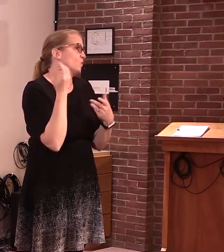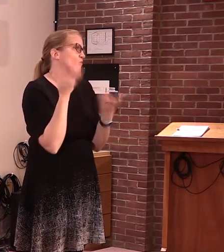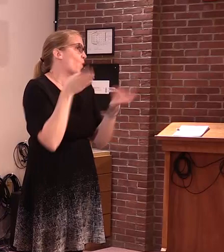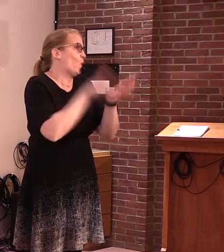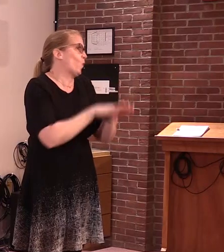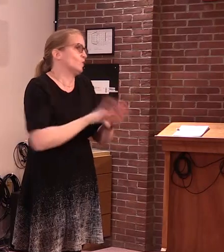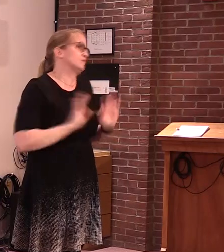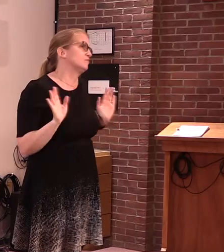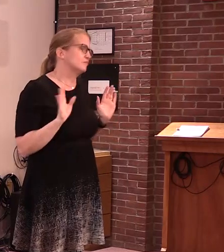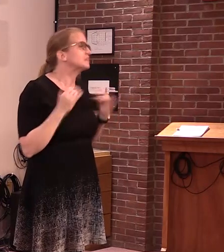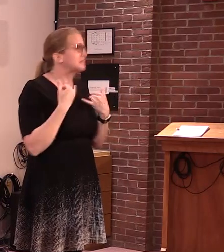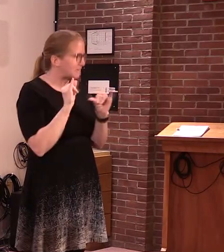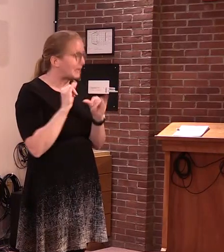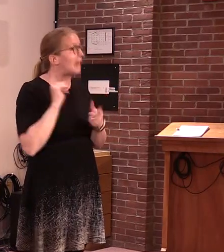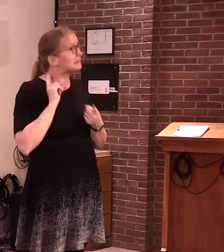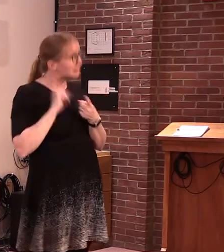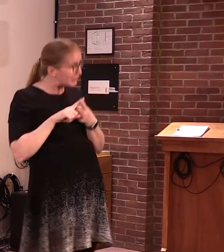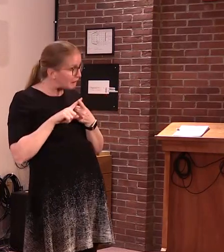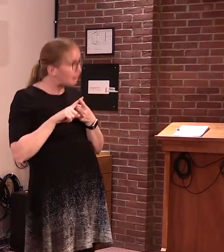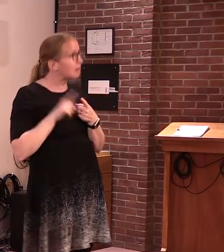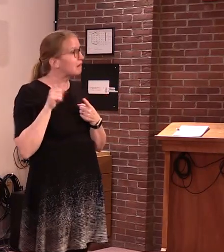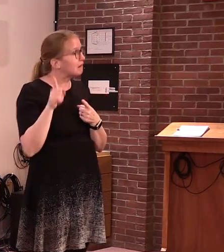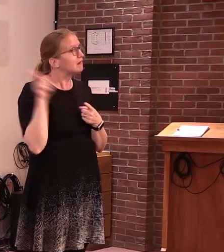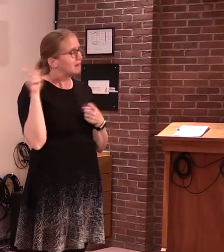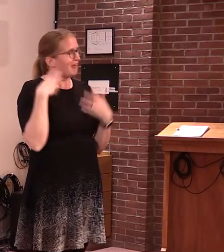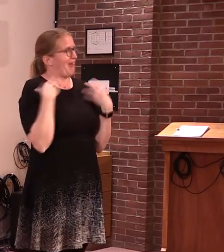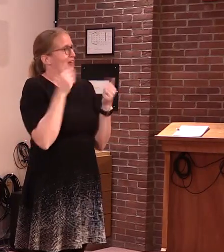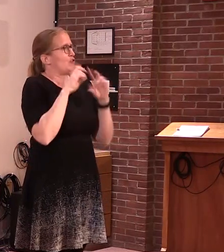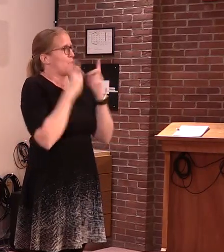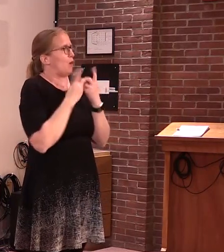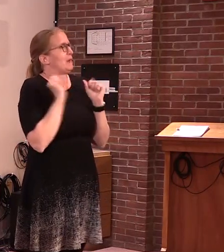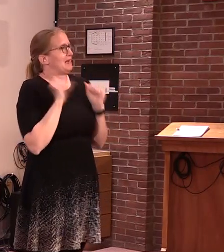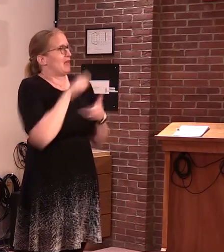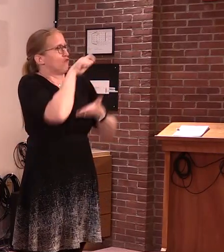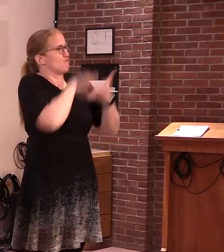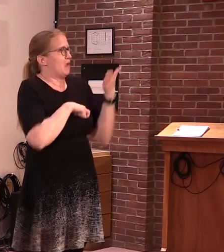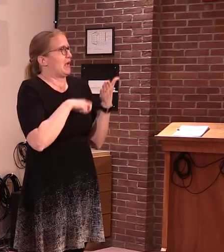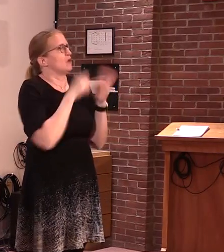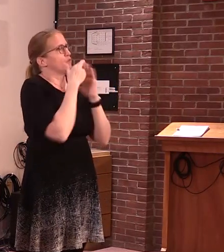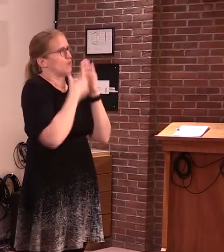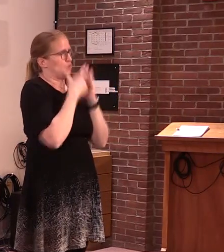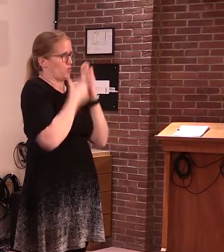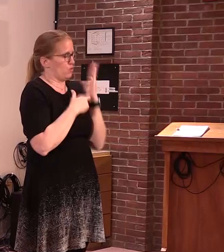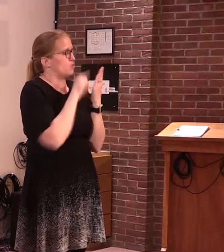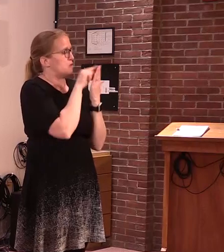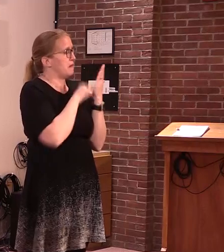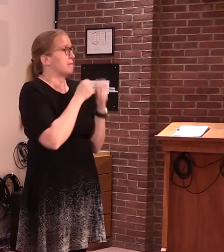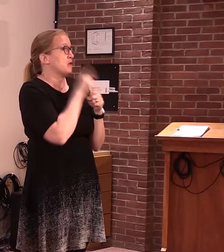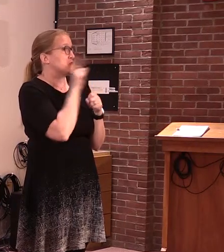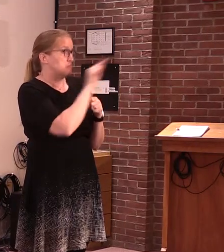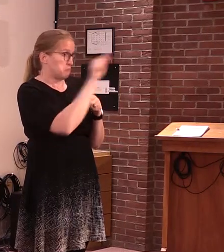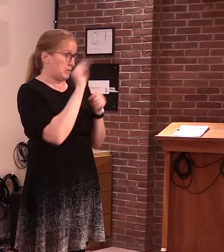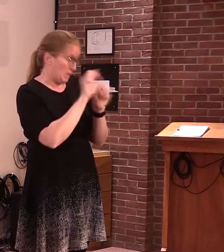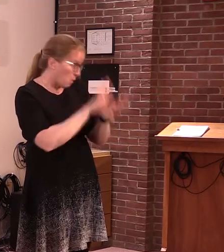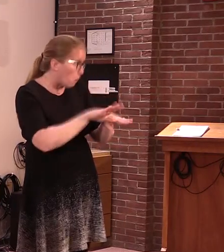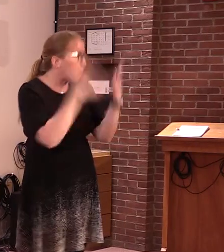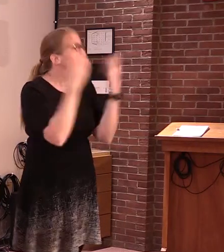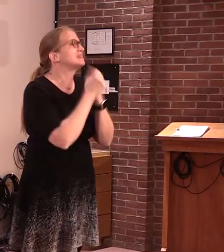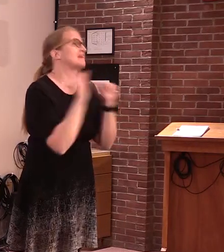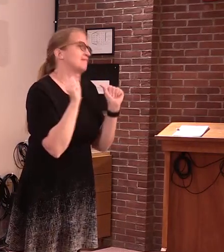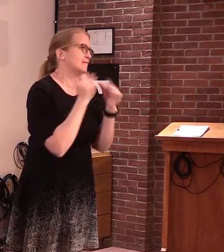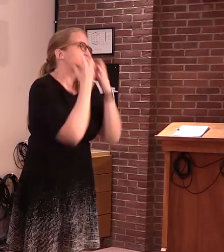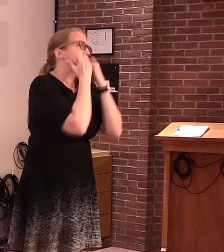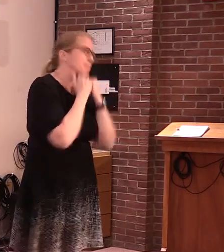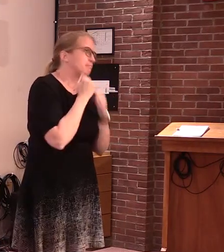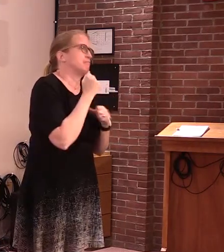Commissioner of Health, ensuring that they can safely open while COVID-19 remains a health threat to